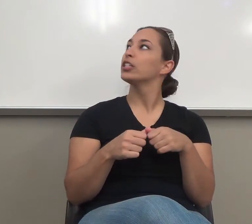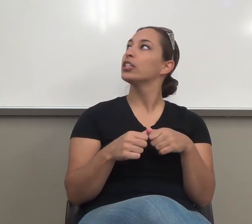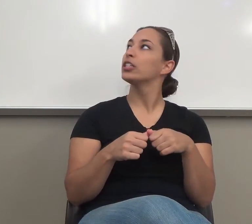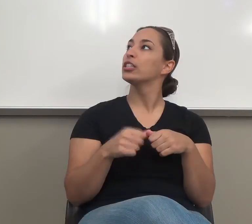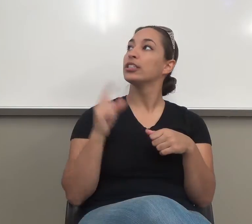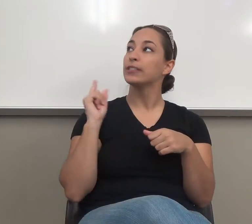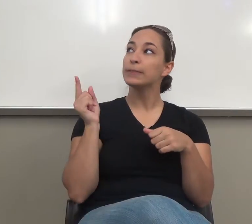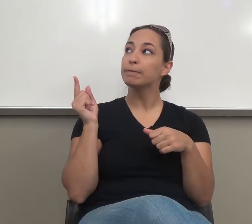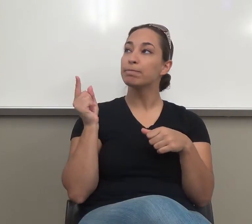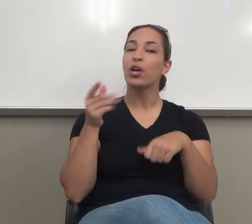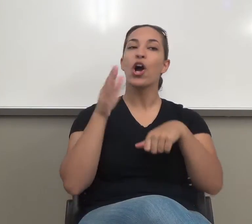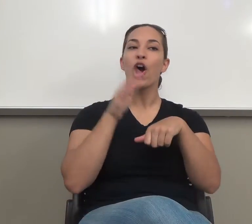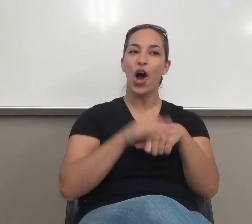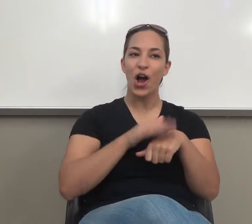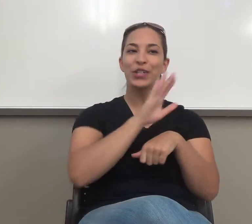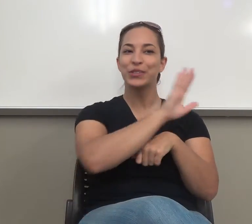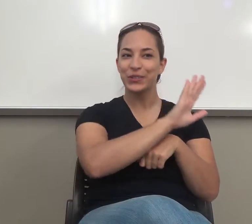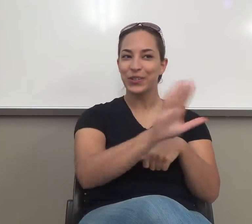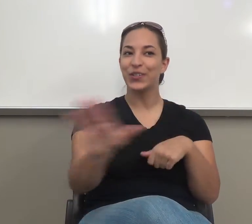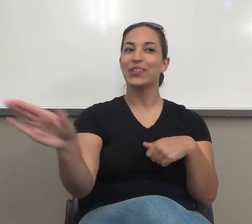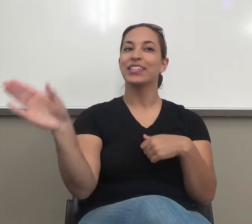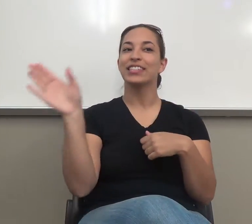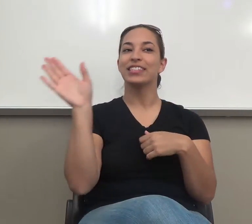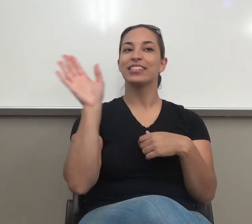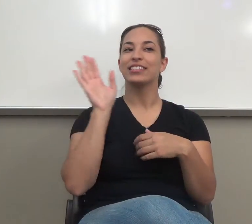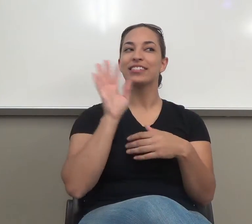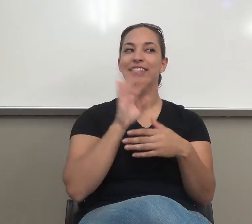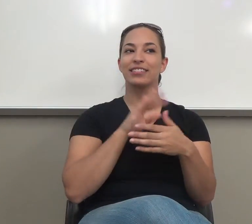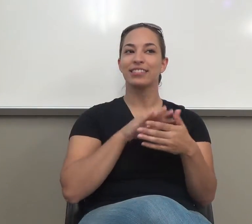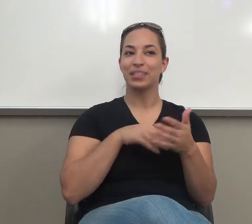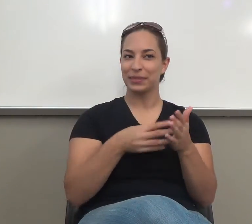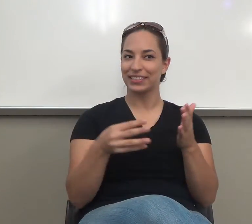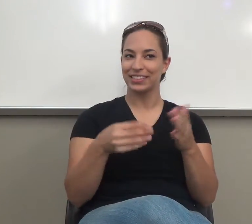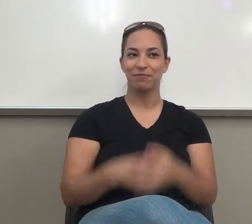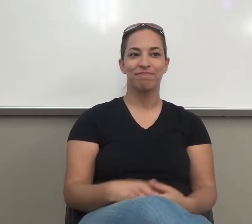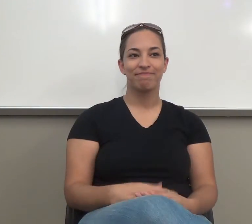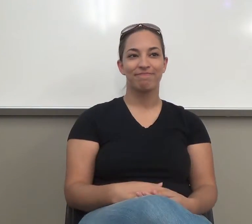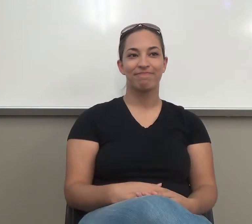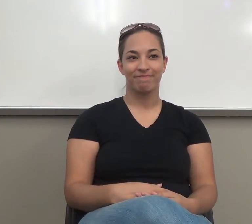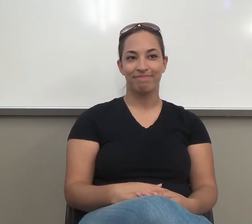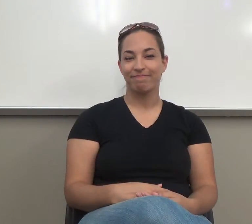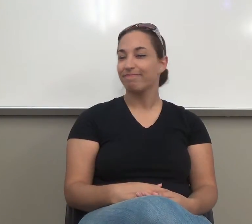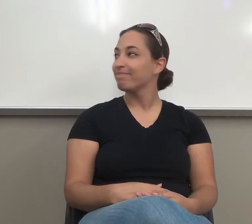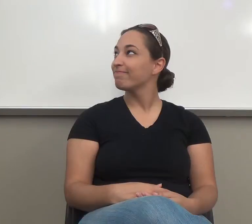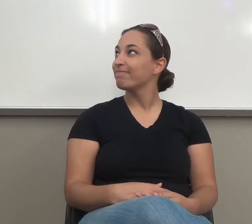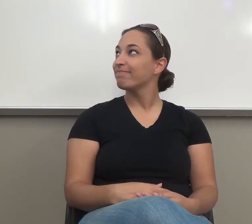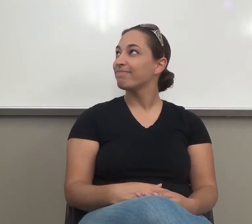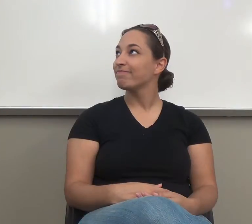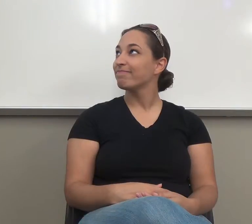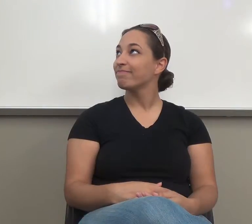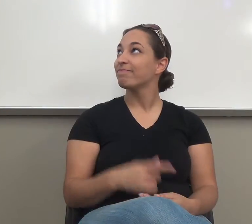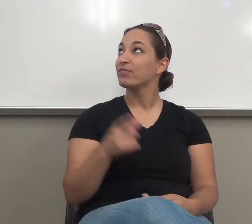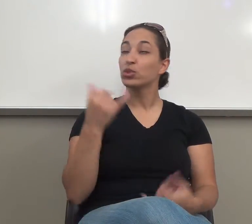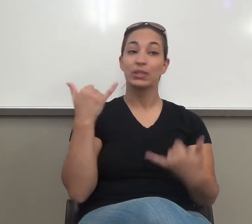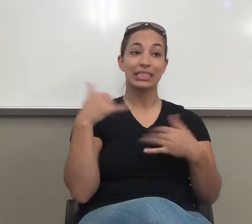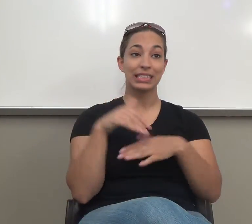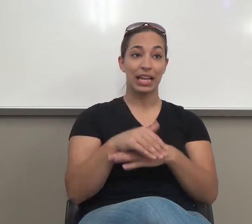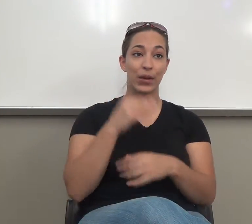on your syllabus. Okay? So your one more person I would use to